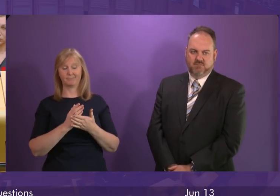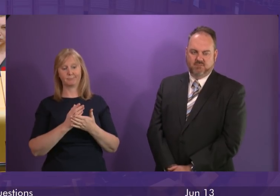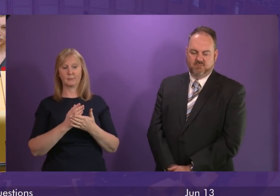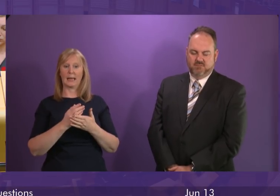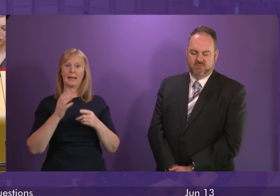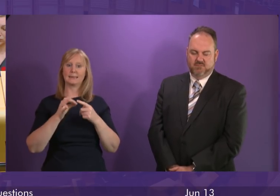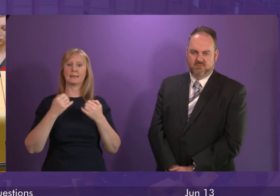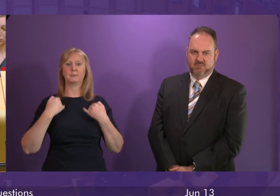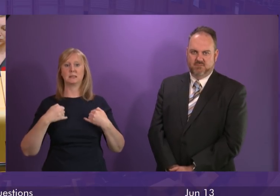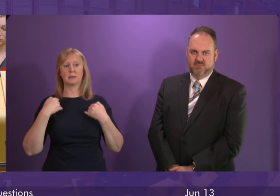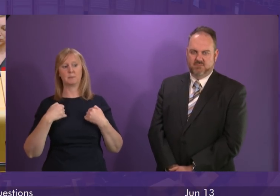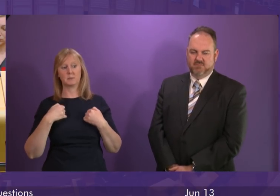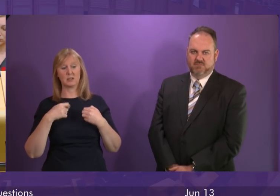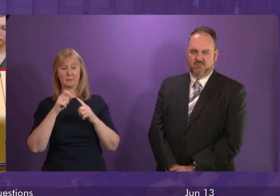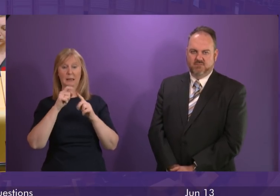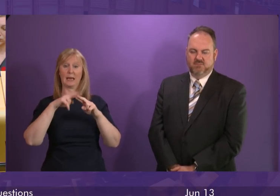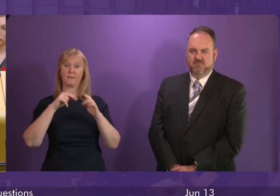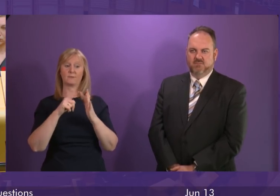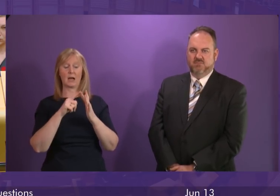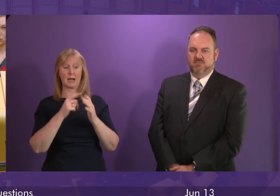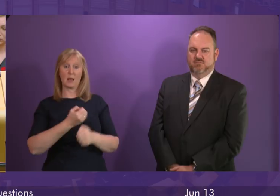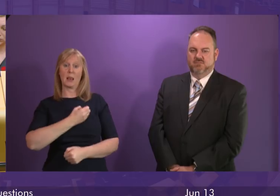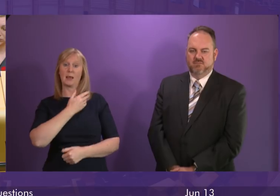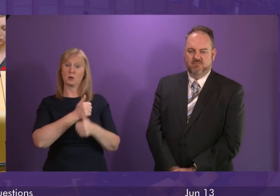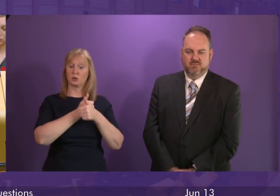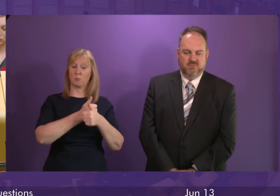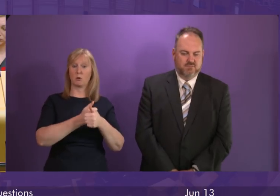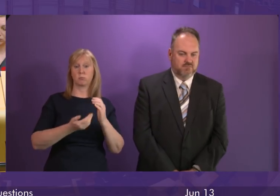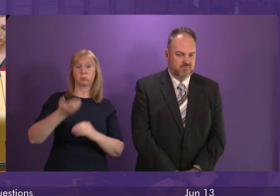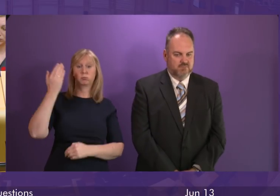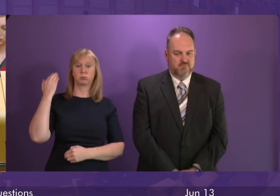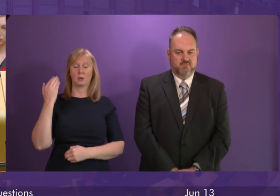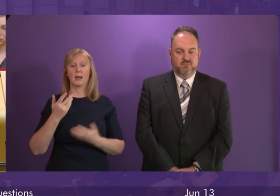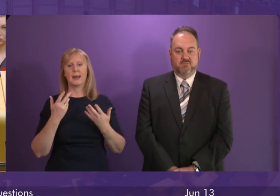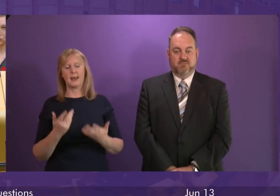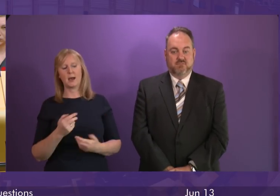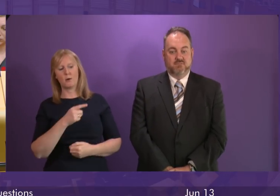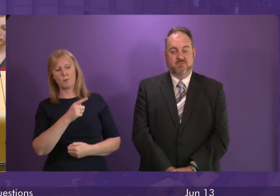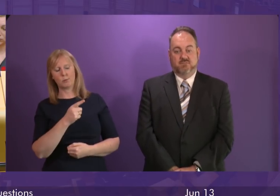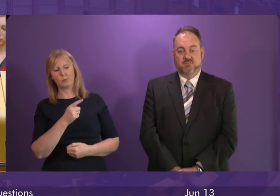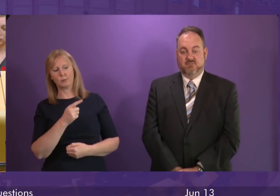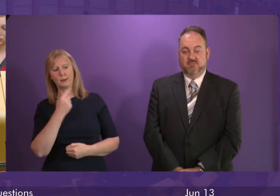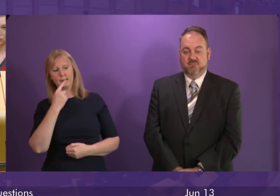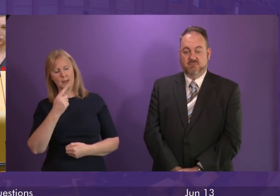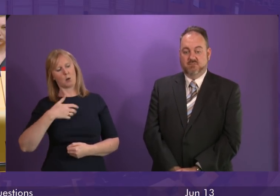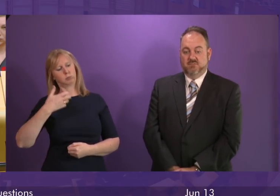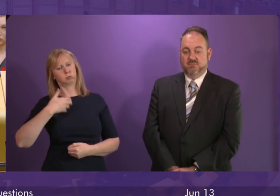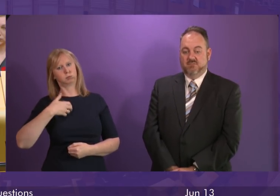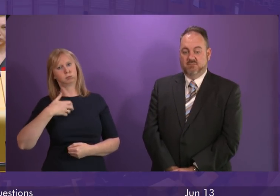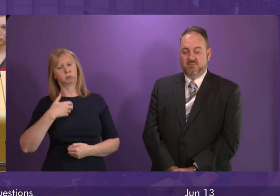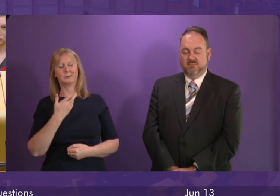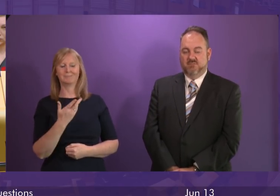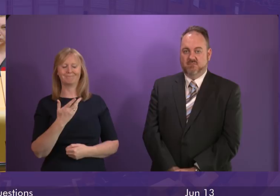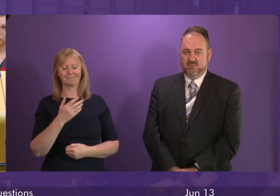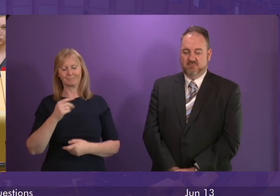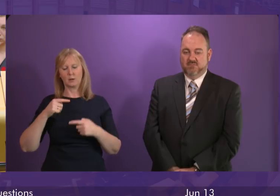PFI that Labour was so happy to support all these years ago and now has the nerve to stand up in this parliament and complain about so we will